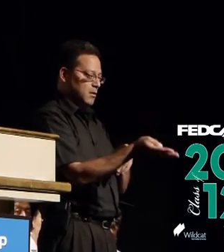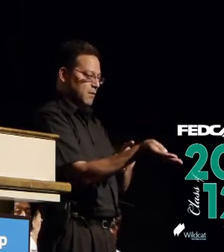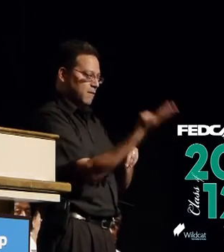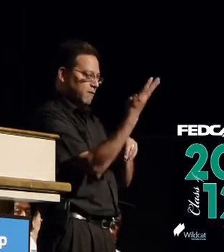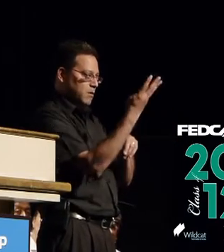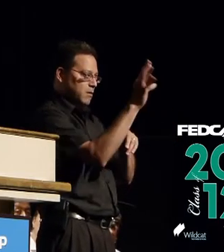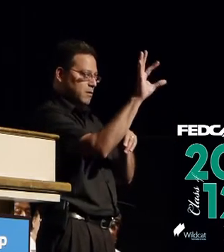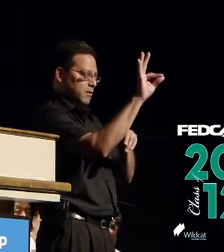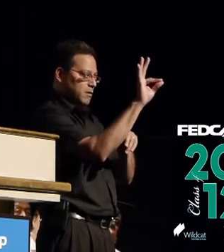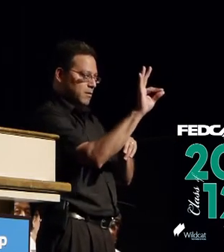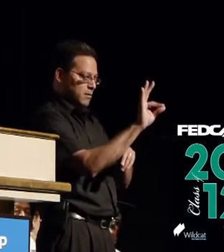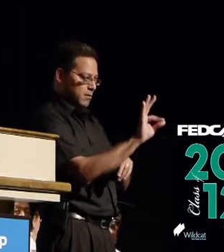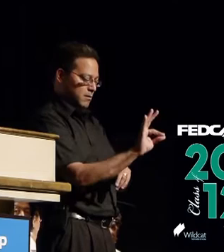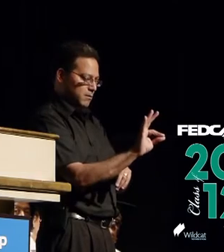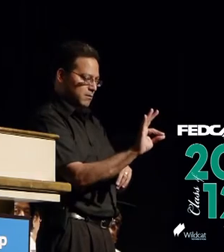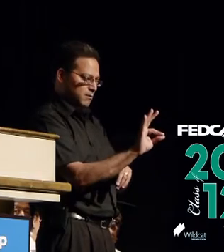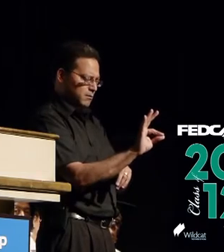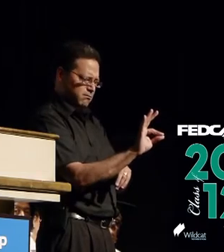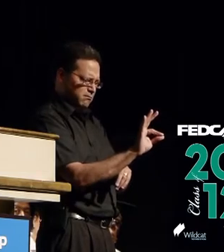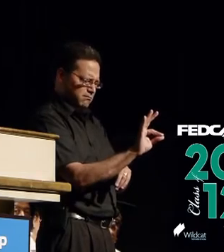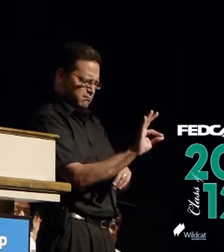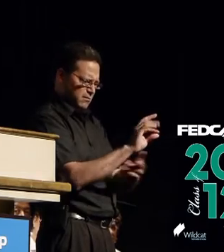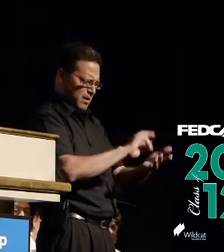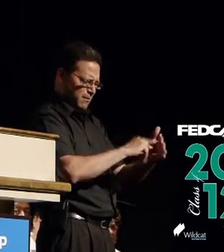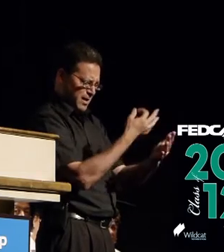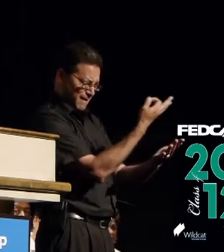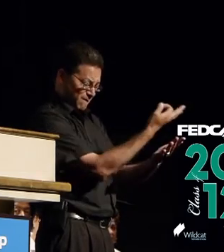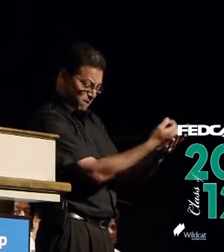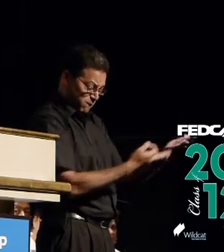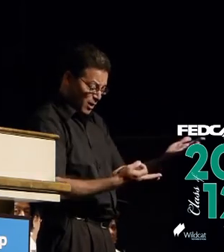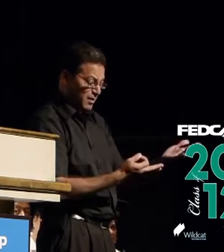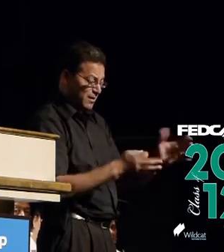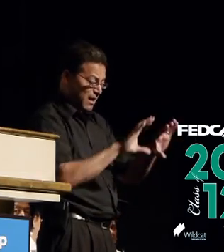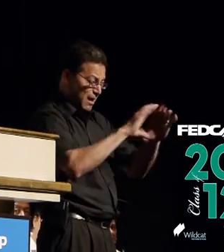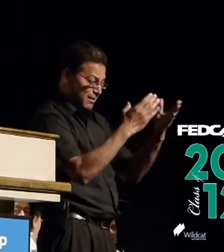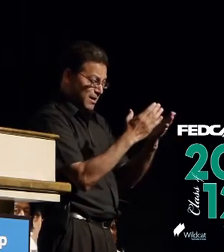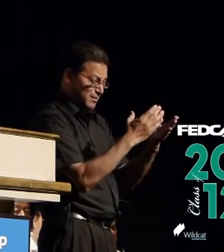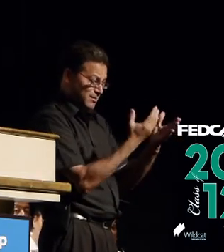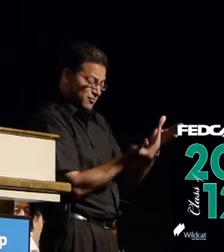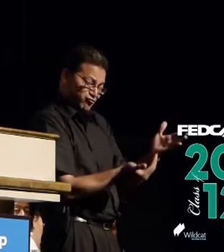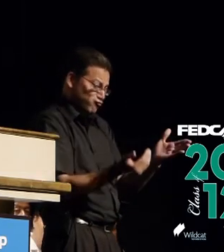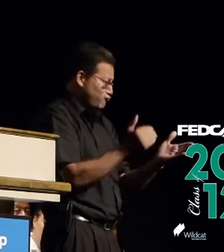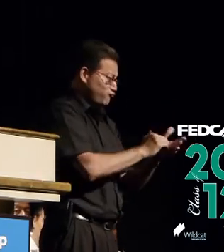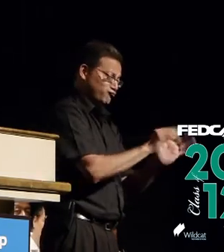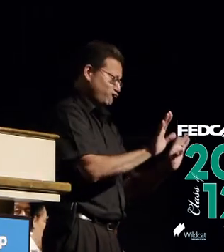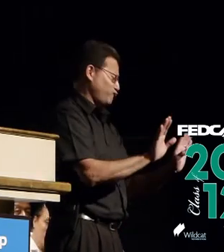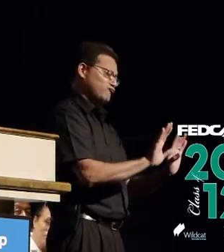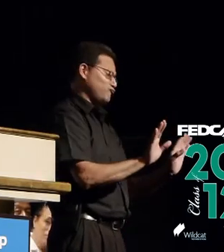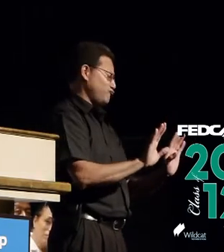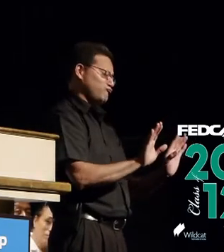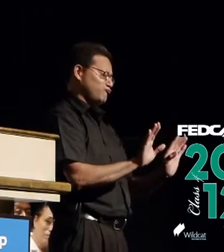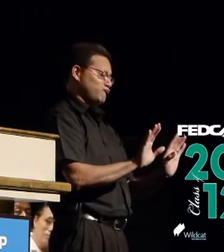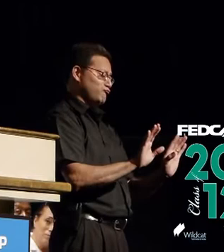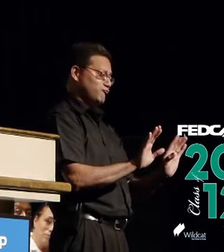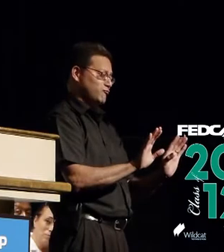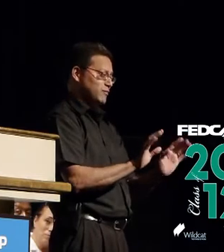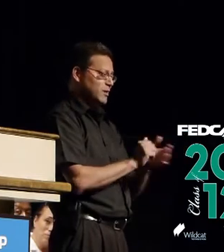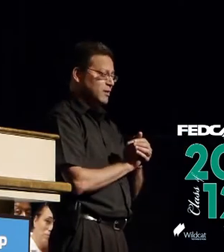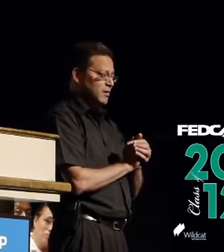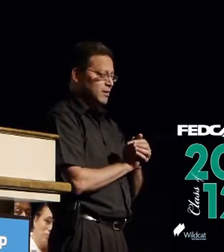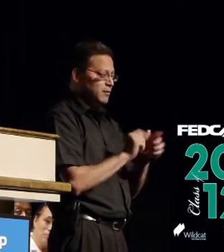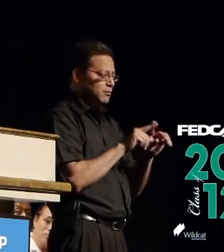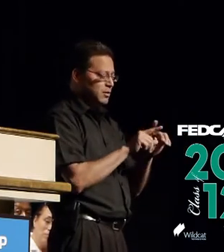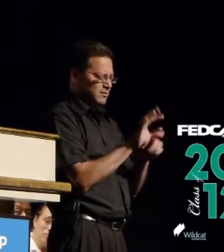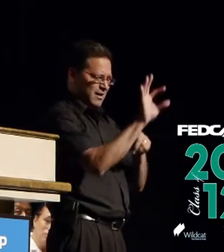now I don't mean that you should fail four classes and have to repeat your graduate but I look at them